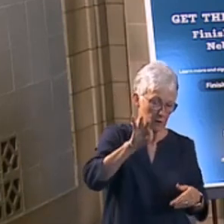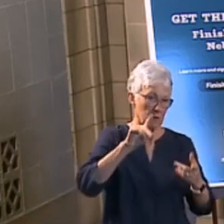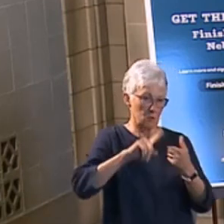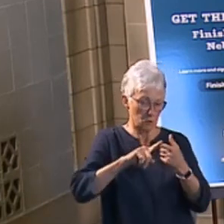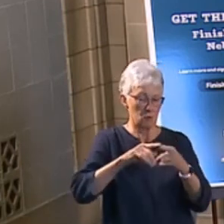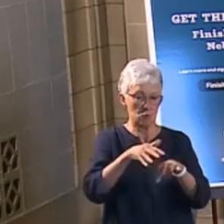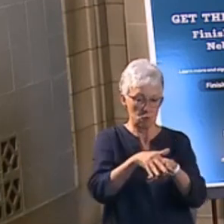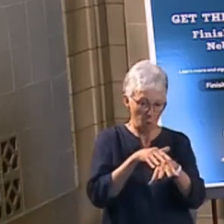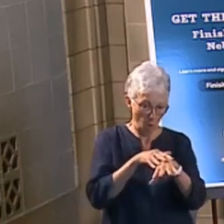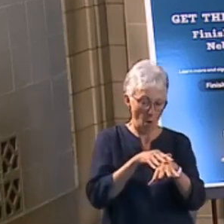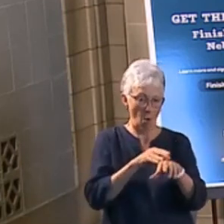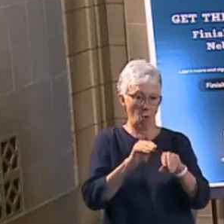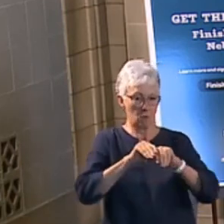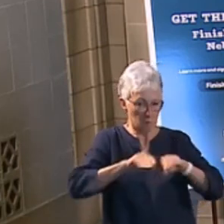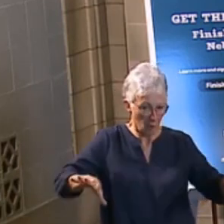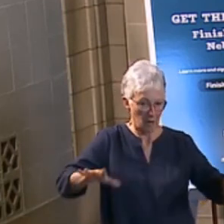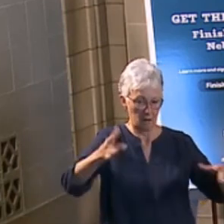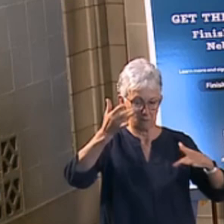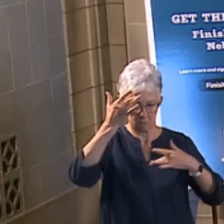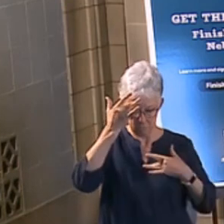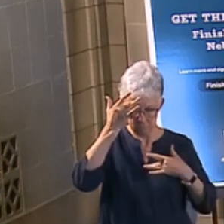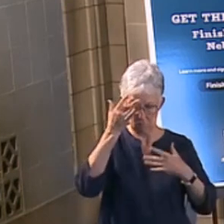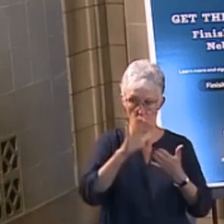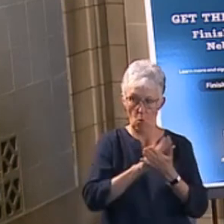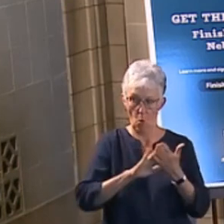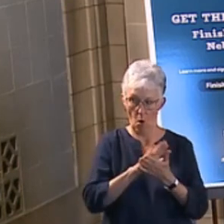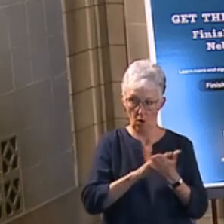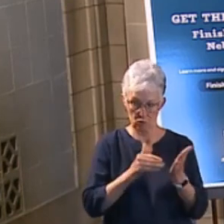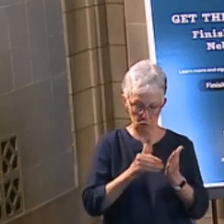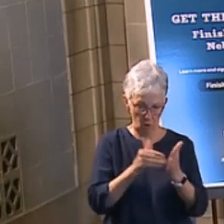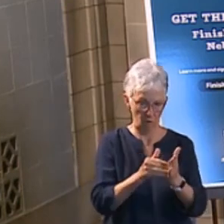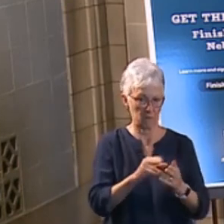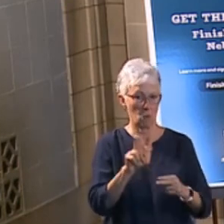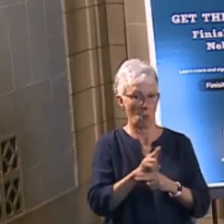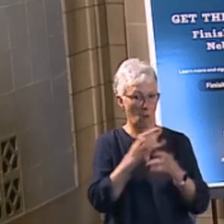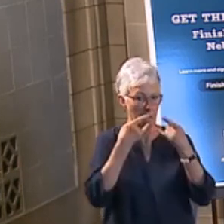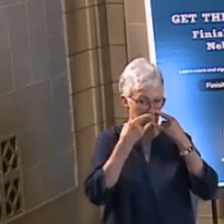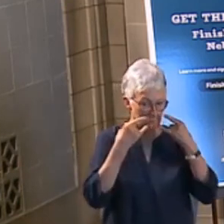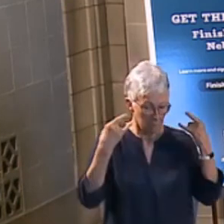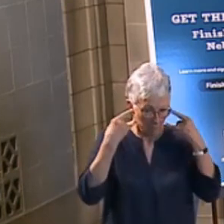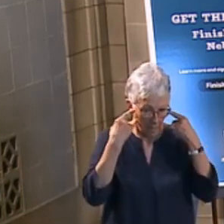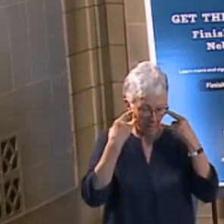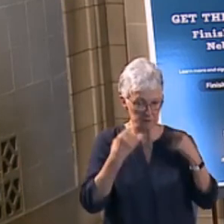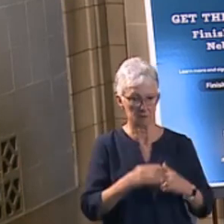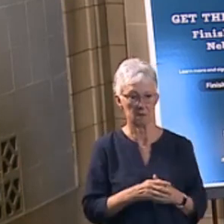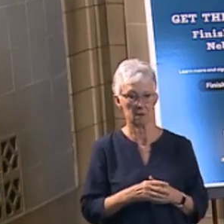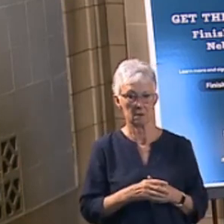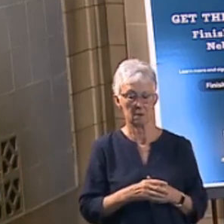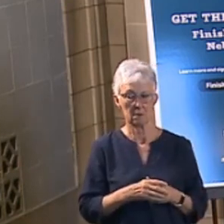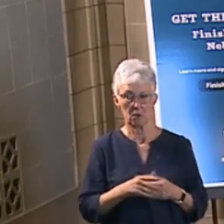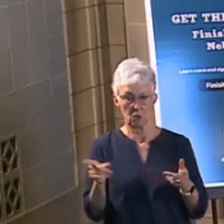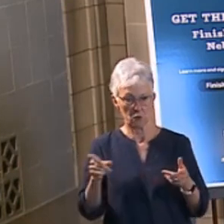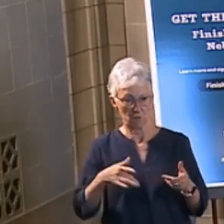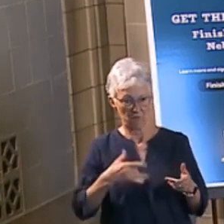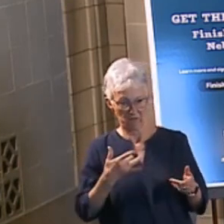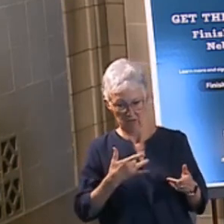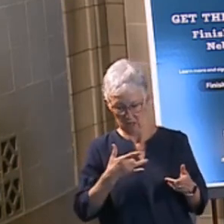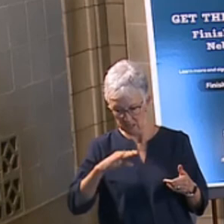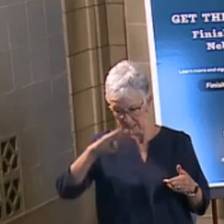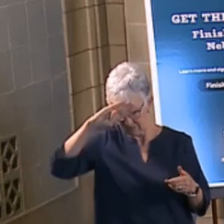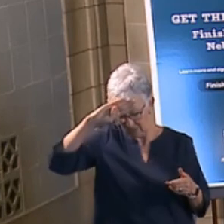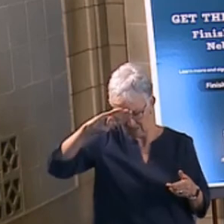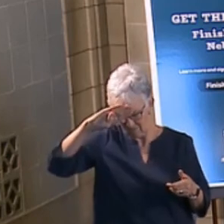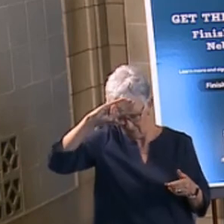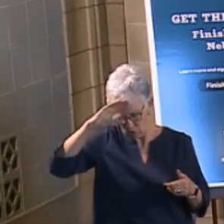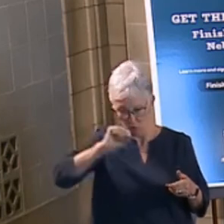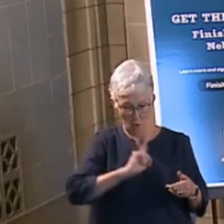Wash your hands often. Wear a mask when you go to the store. If you've got the symptoms of lost taste or smell or have a cough